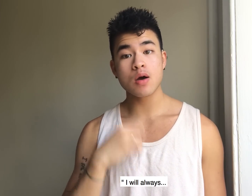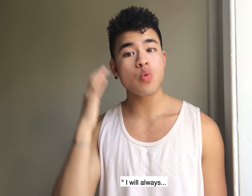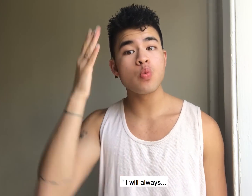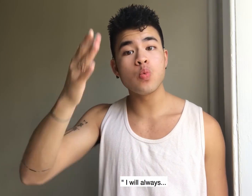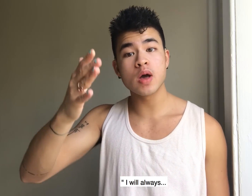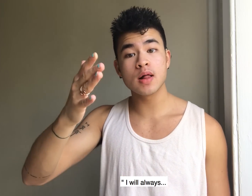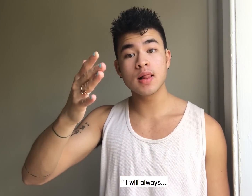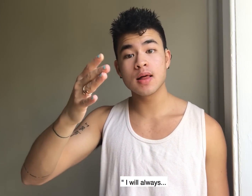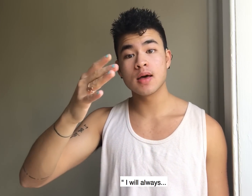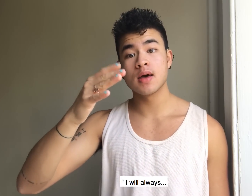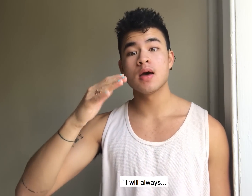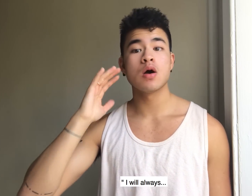will